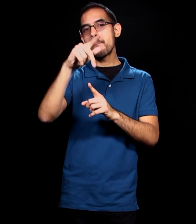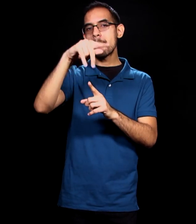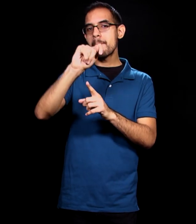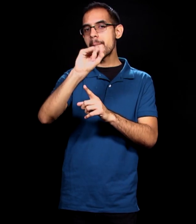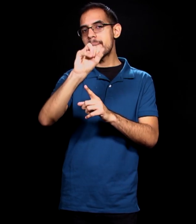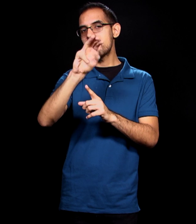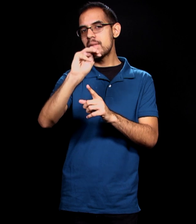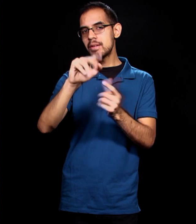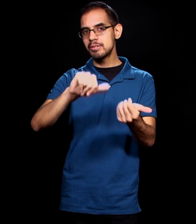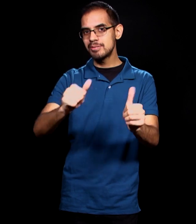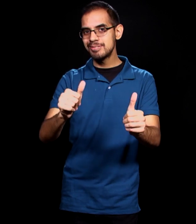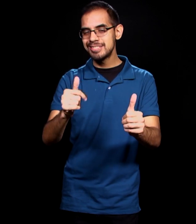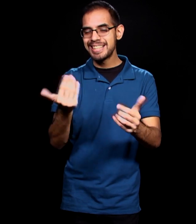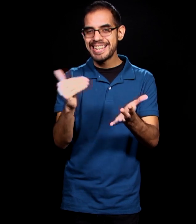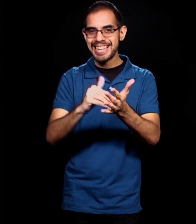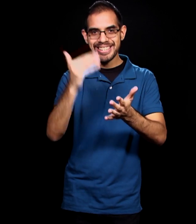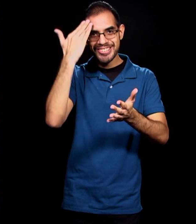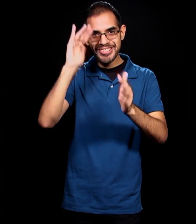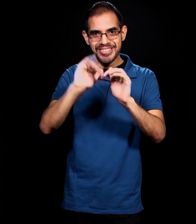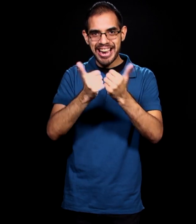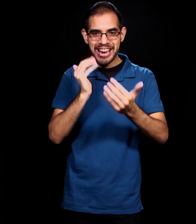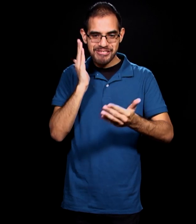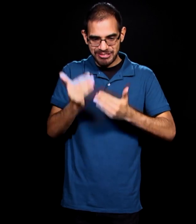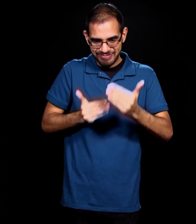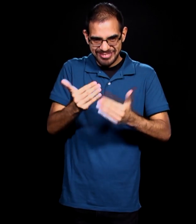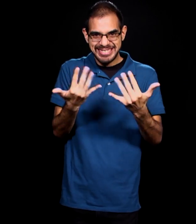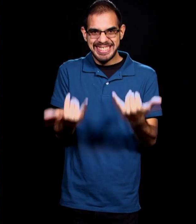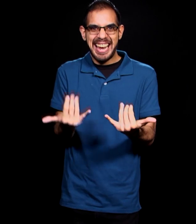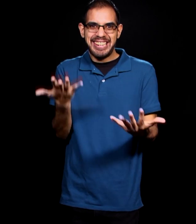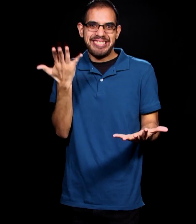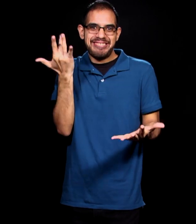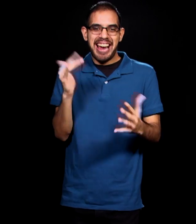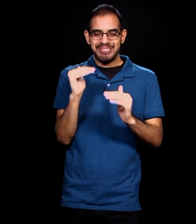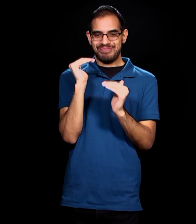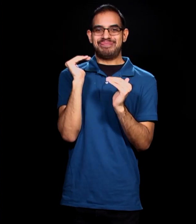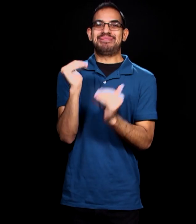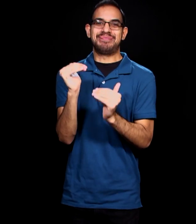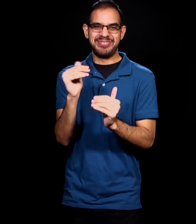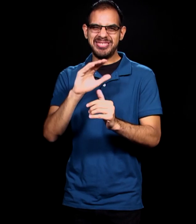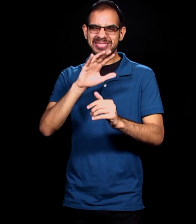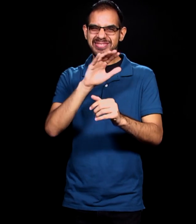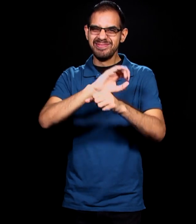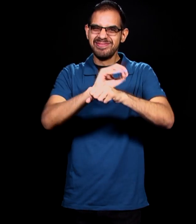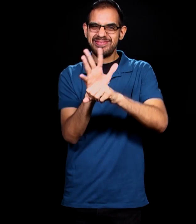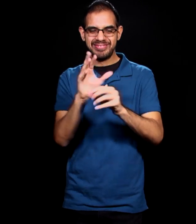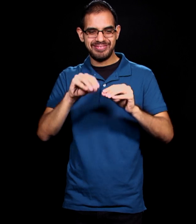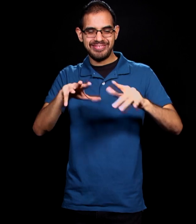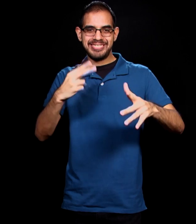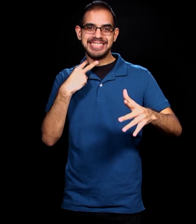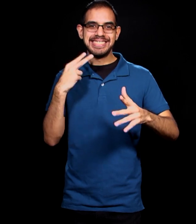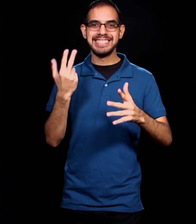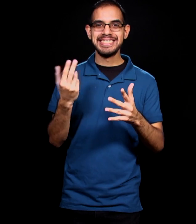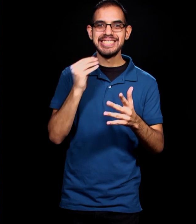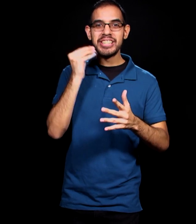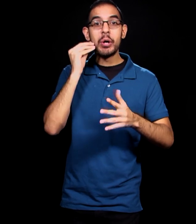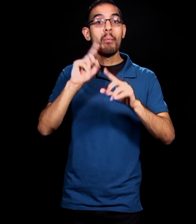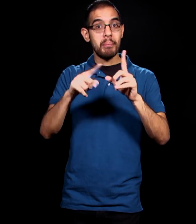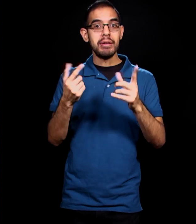what that looks like right now, but we're going to follow up with you. And as soon as we can, we're going to schedule a way for you to get baptized to celebrate the decision that you've already made